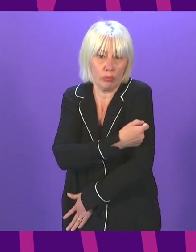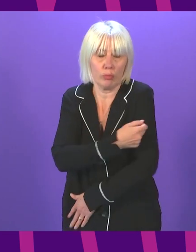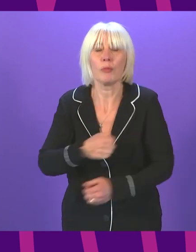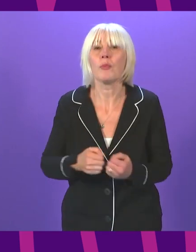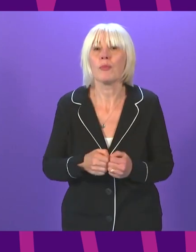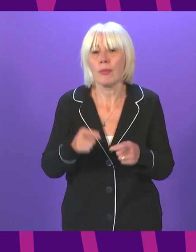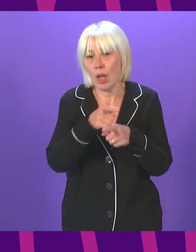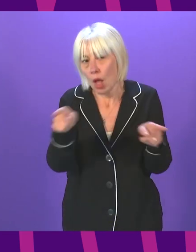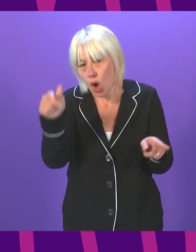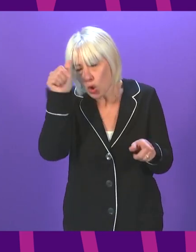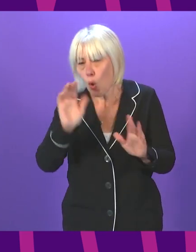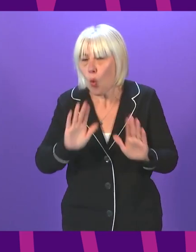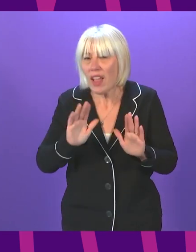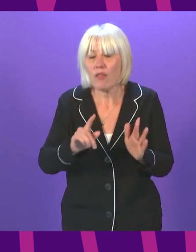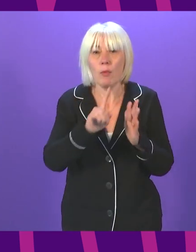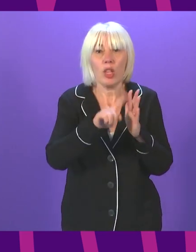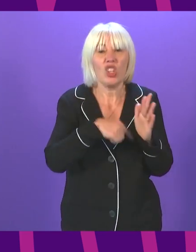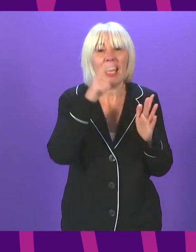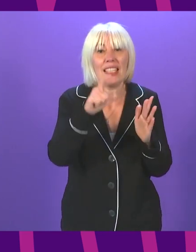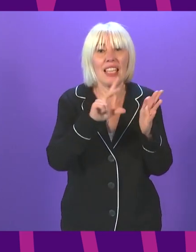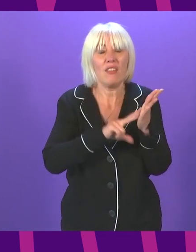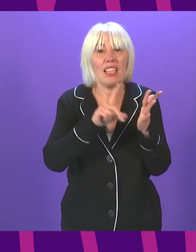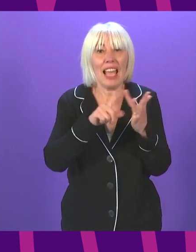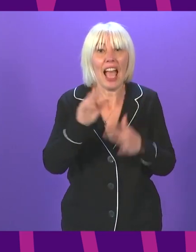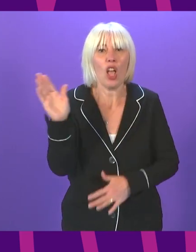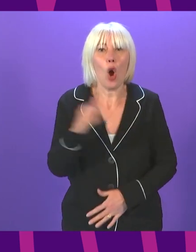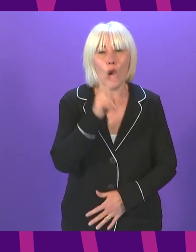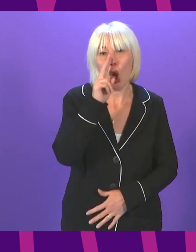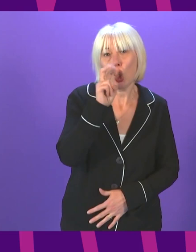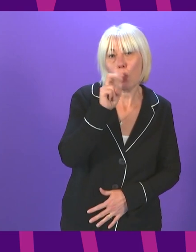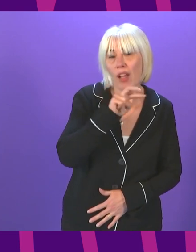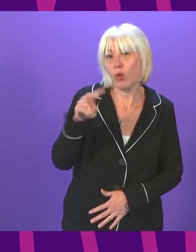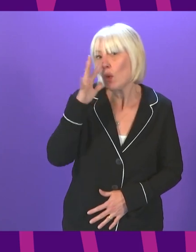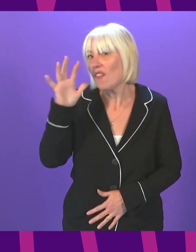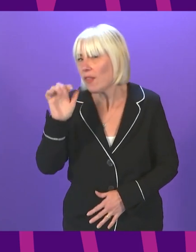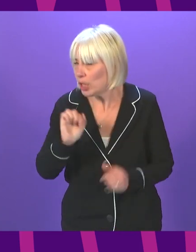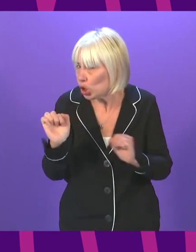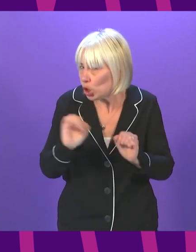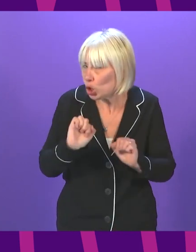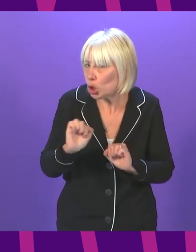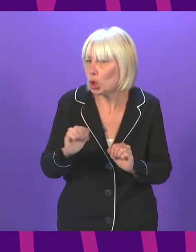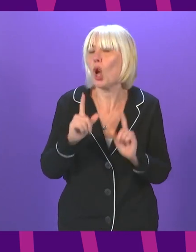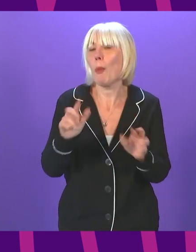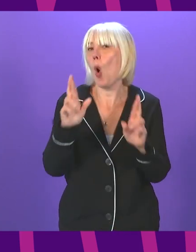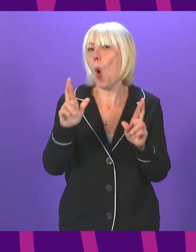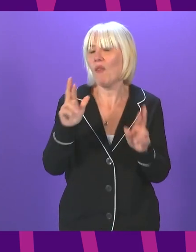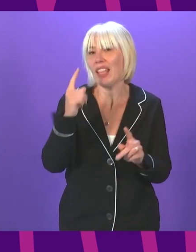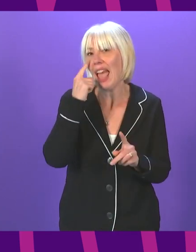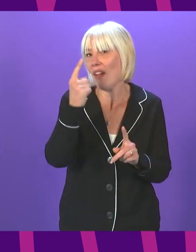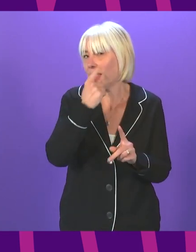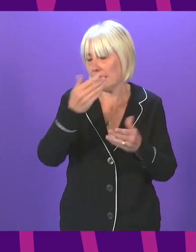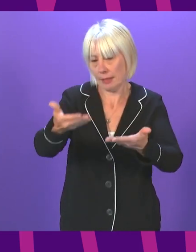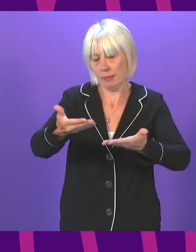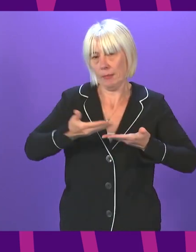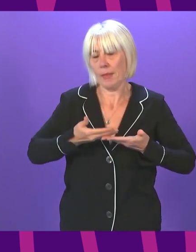still await advice from the JCVI on vaccinating all 12- to 15-year-olds, and I very much hope the evidence will allow the